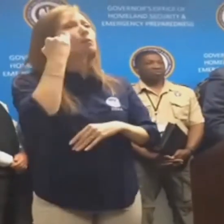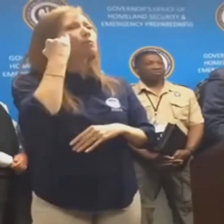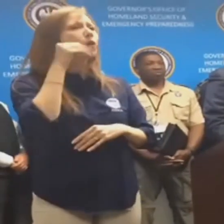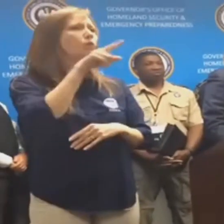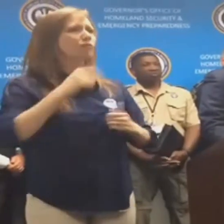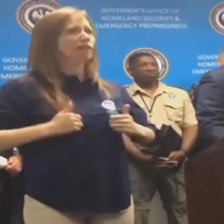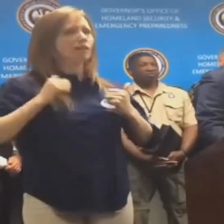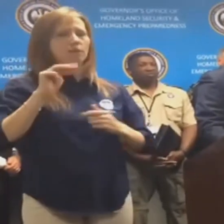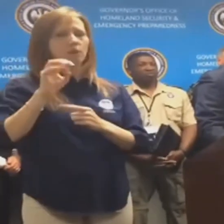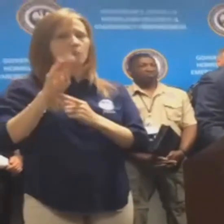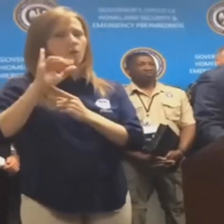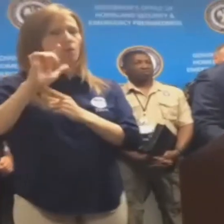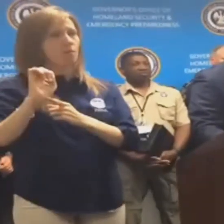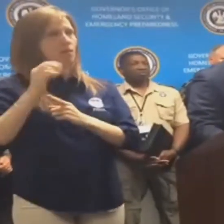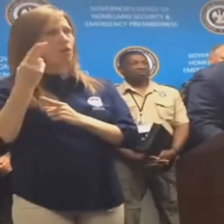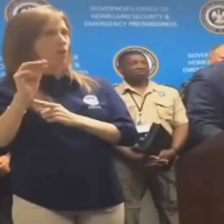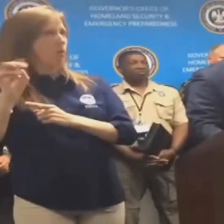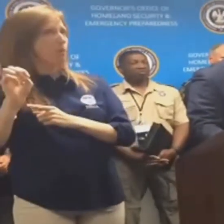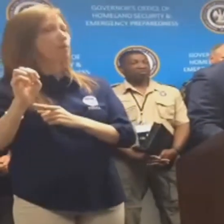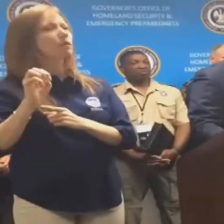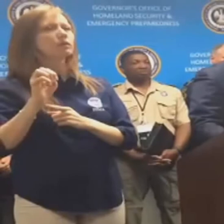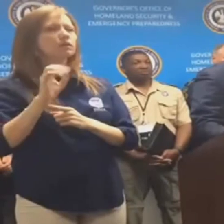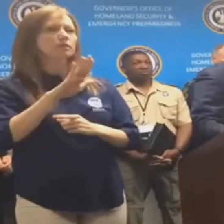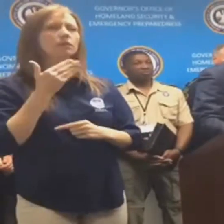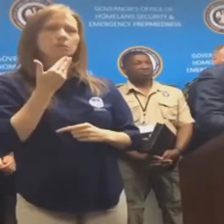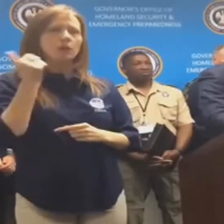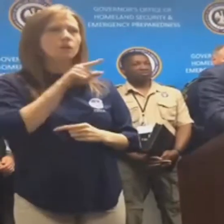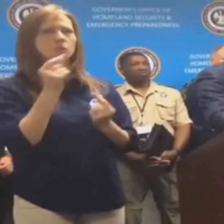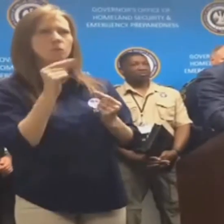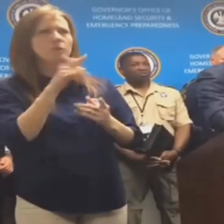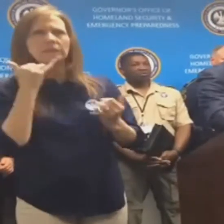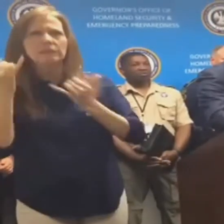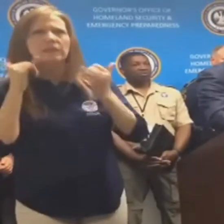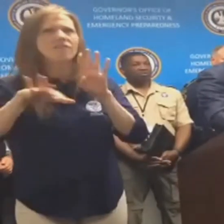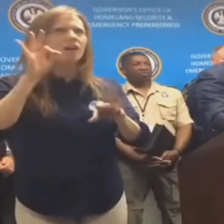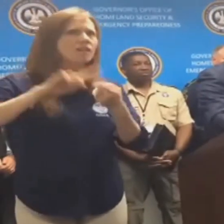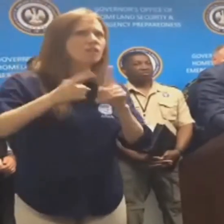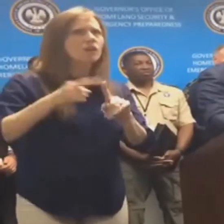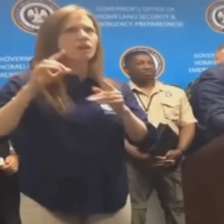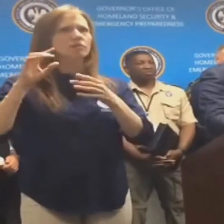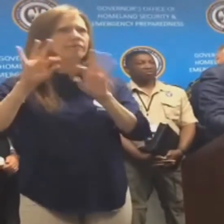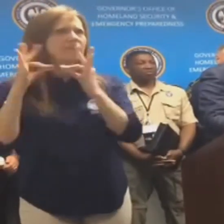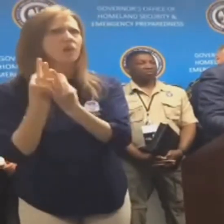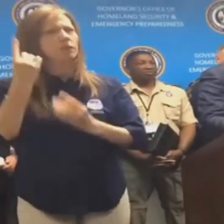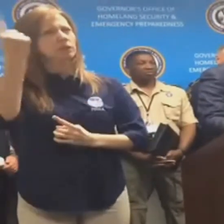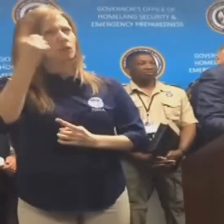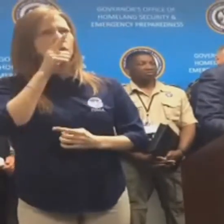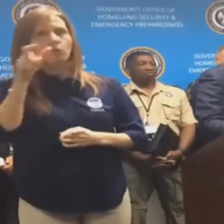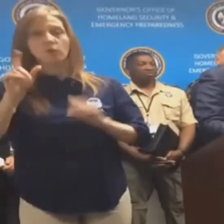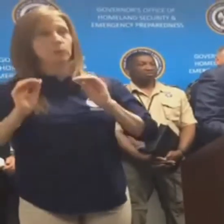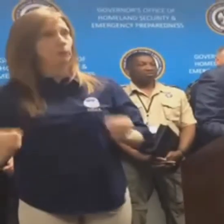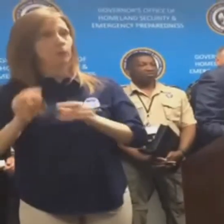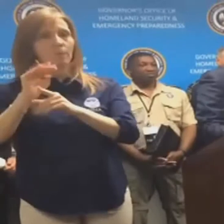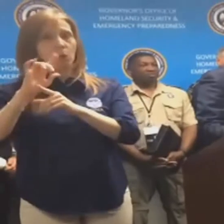understand exactly what's going on this evening, we would ask you to go stay with a friend or a relative who does not live in a mobile home,